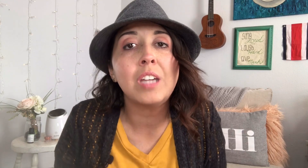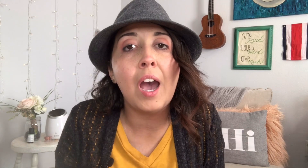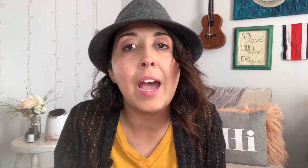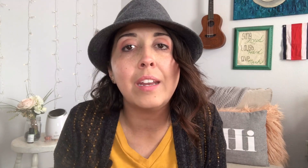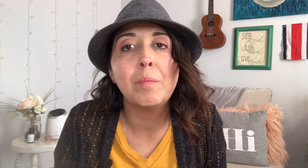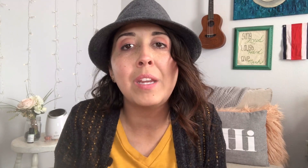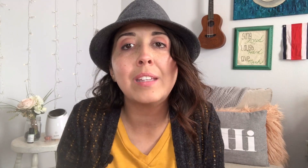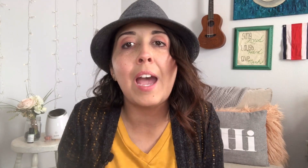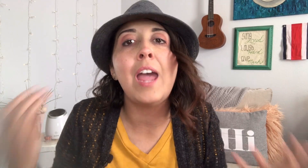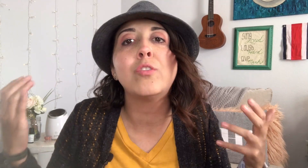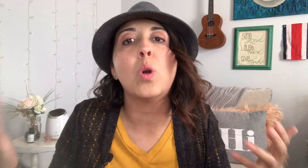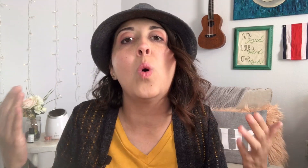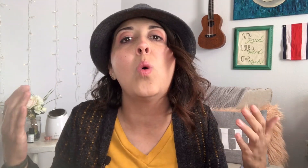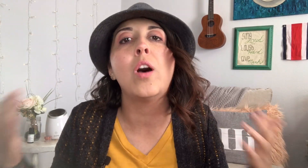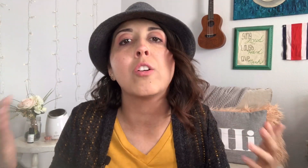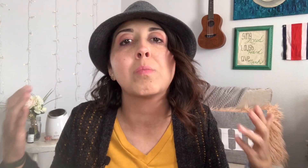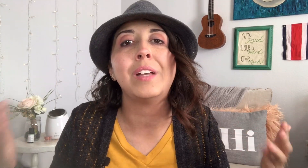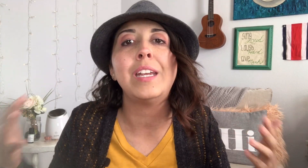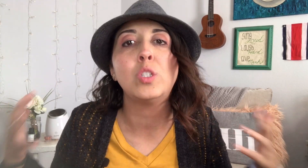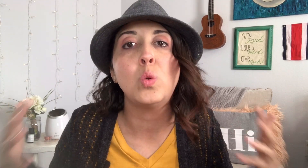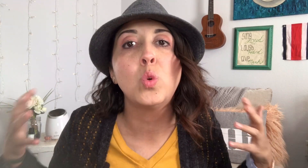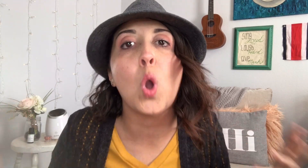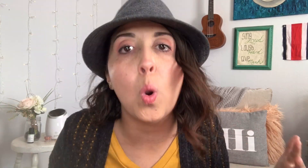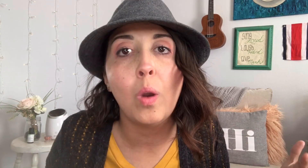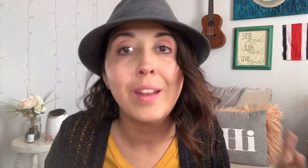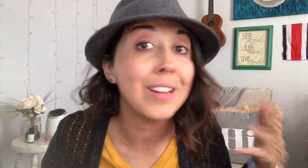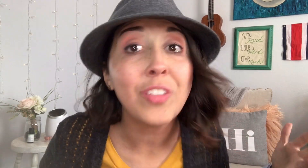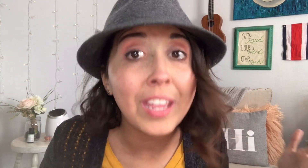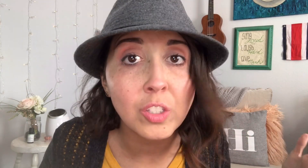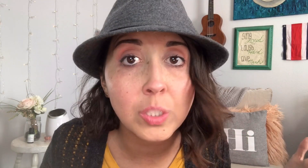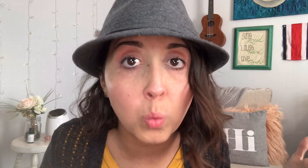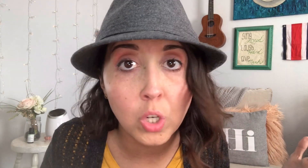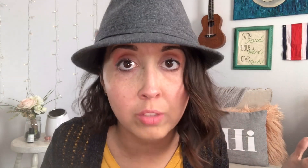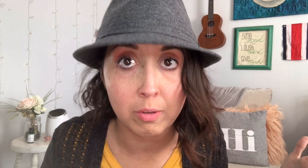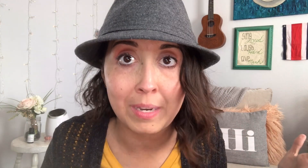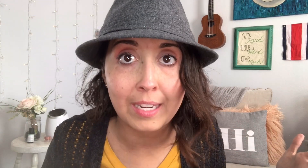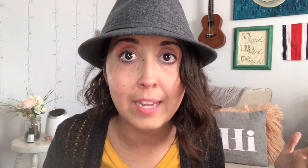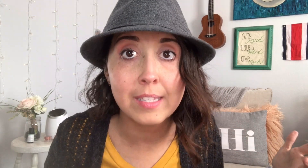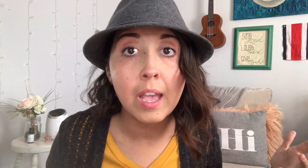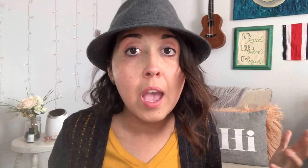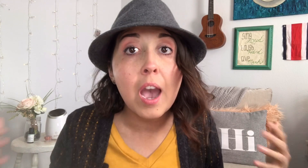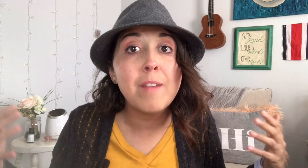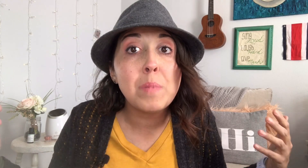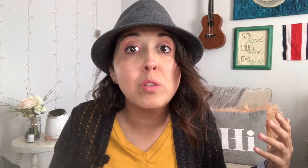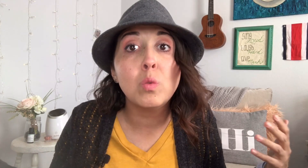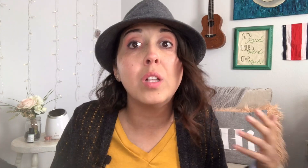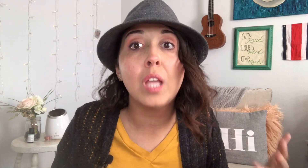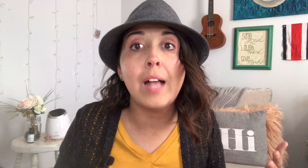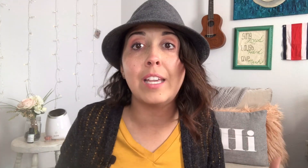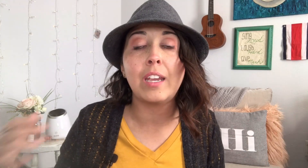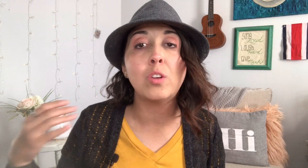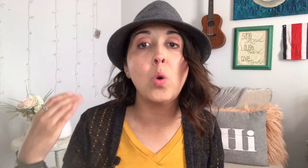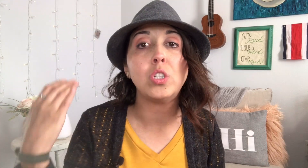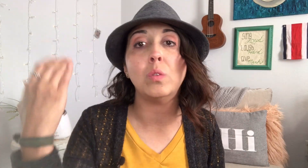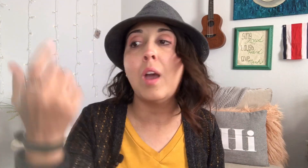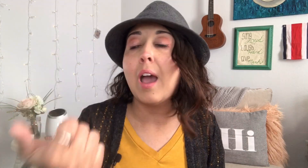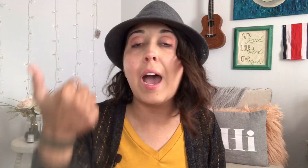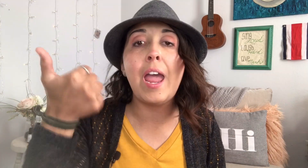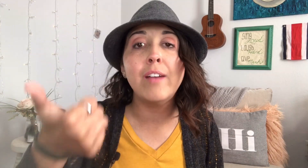God because I have no other place to go nothing else has worked for me guys I've been through a lot like I told you I have